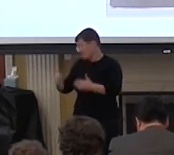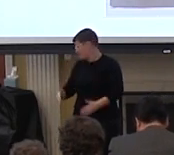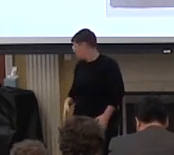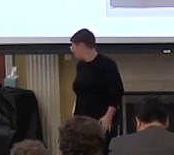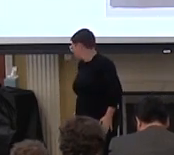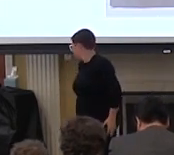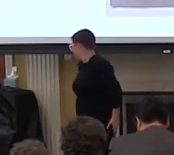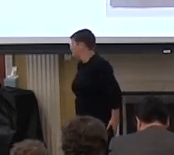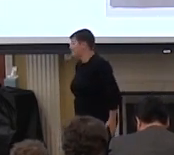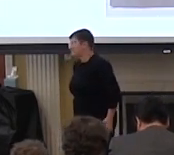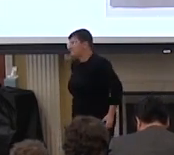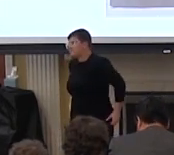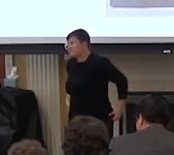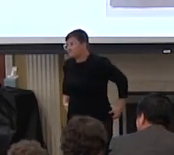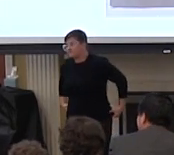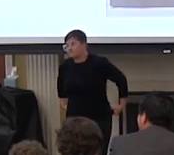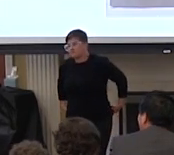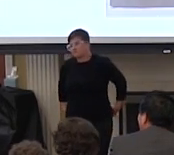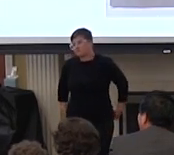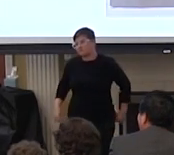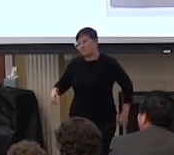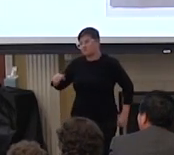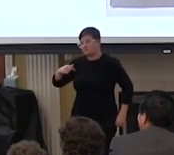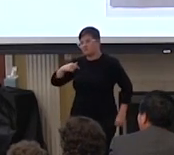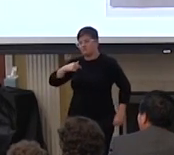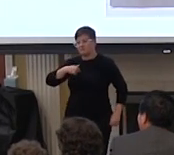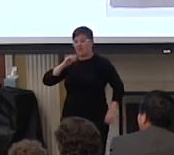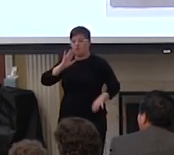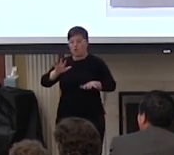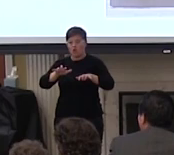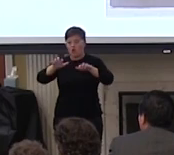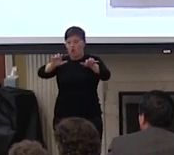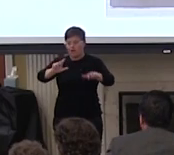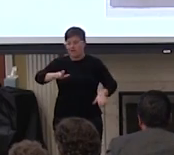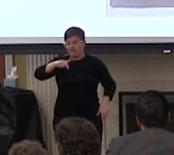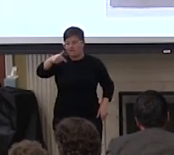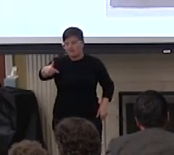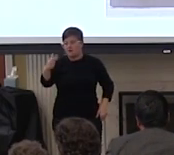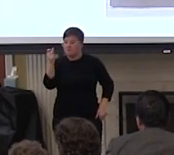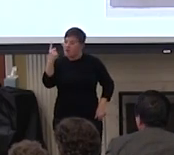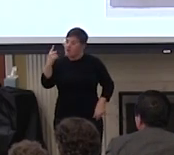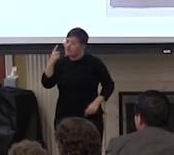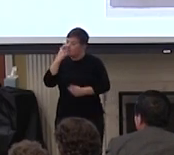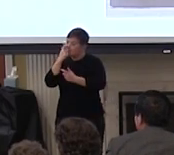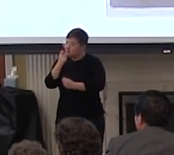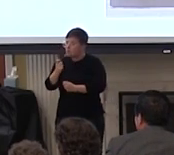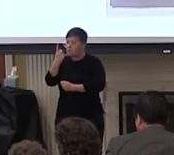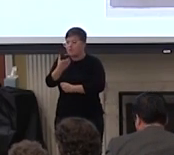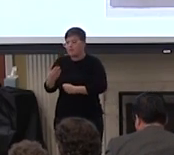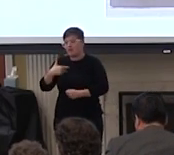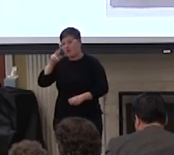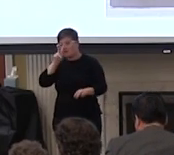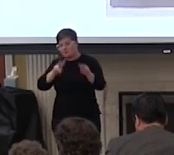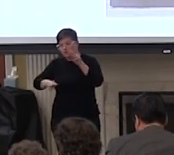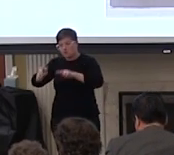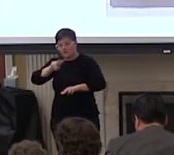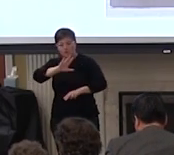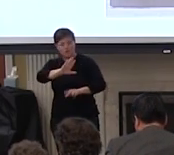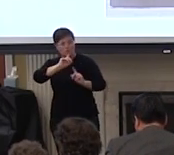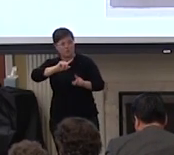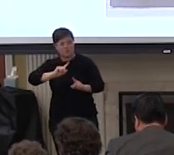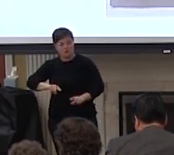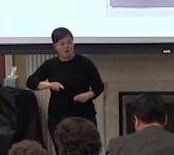you um i'm going to turn things over to the audience but but it's interesting one of the things that i'm observing in your